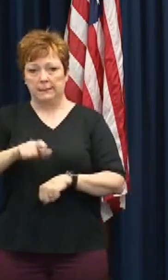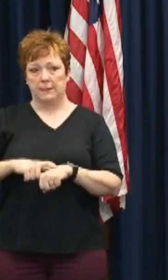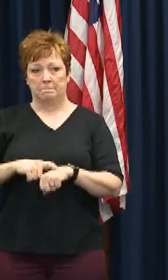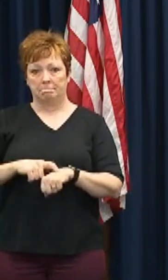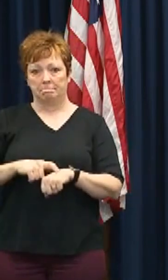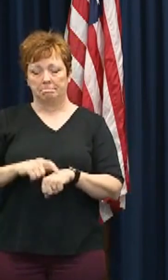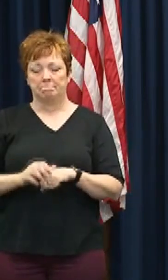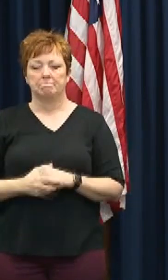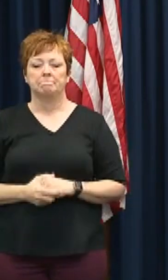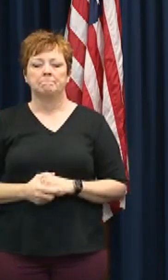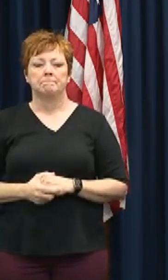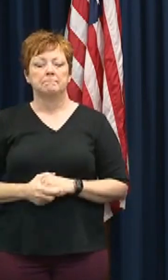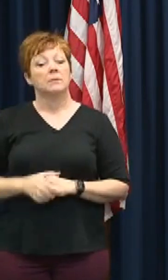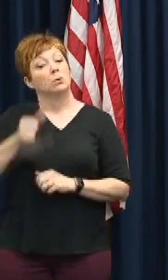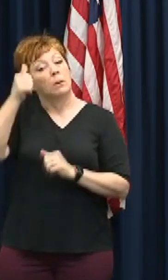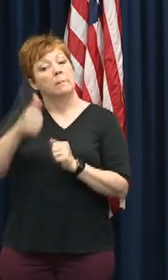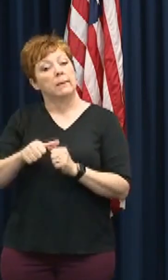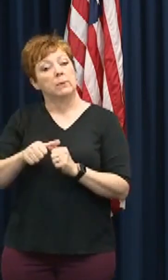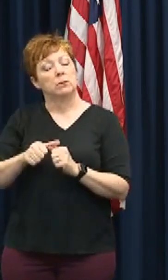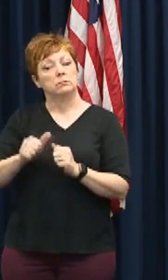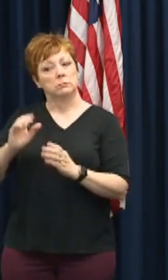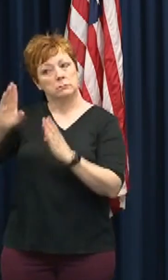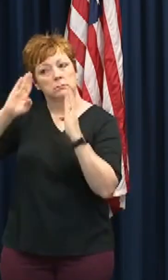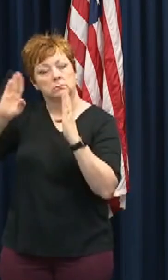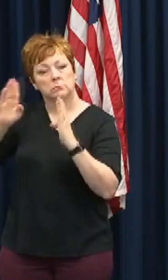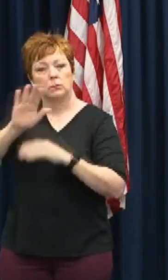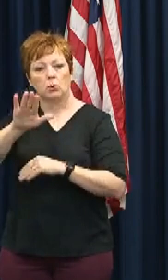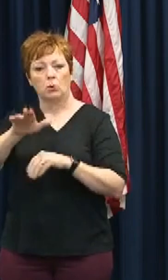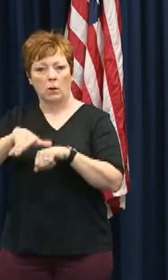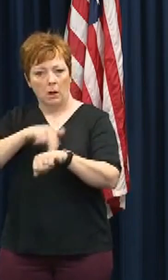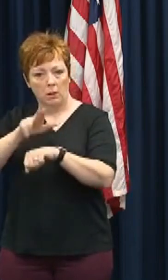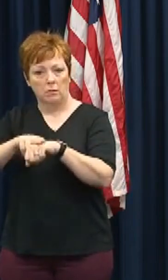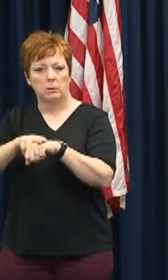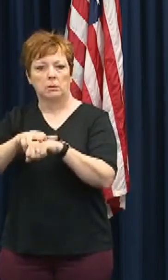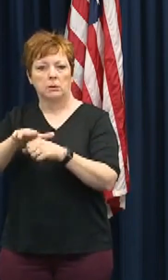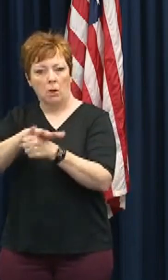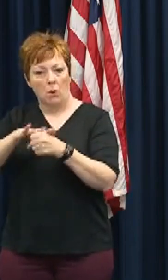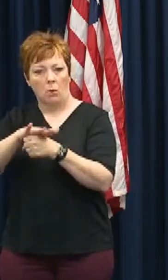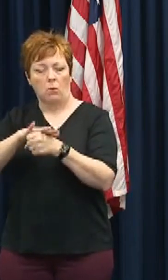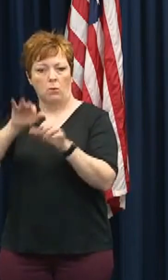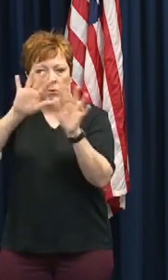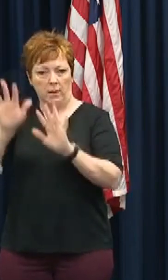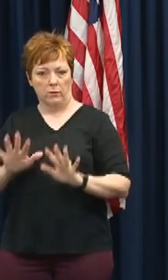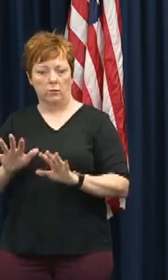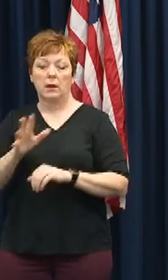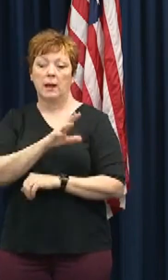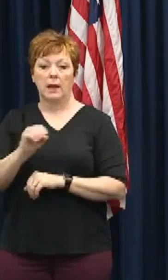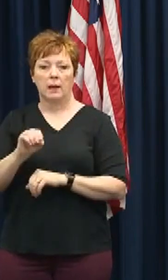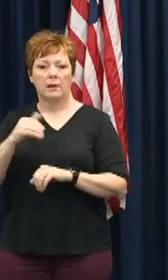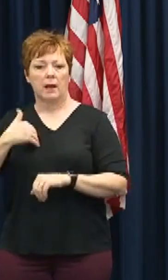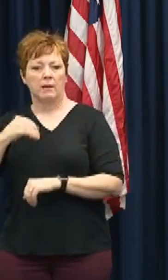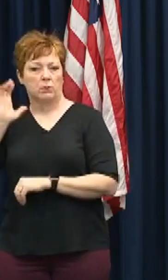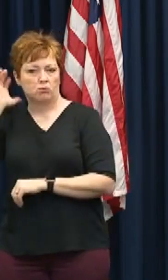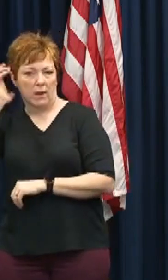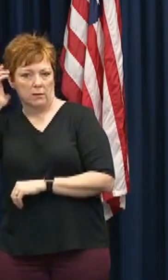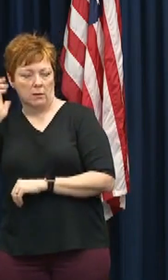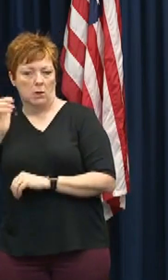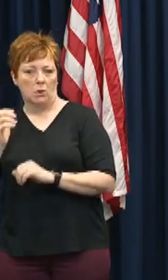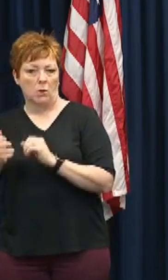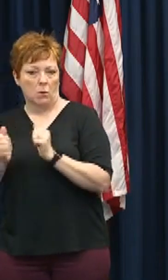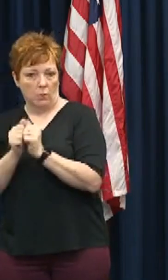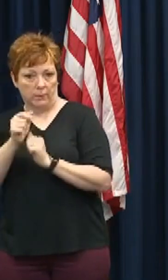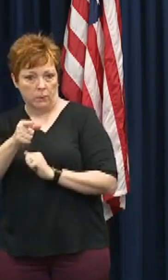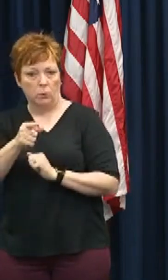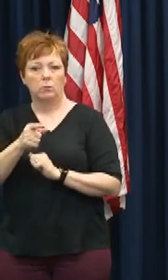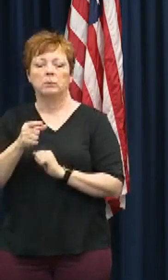I remind you to stay tuned to your local weather source, have a weather radio handy and some extra batteries in case